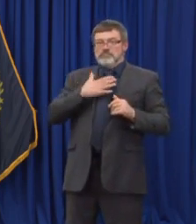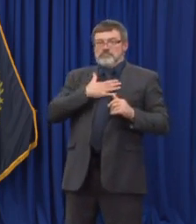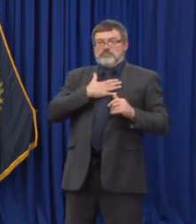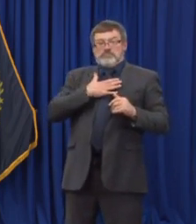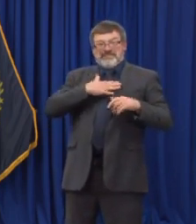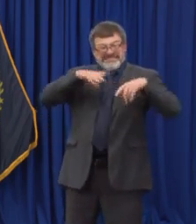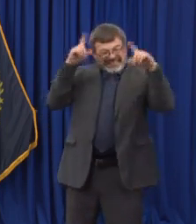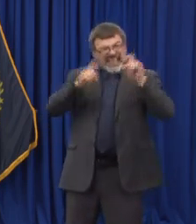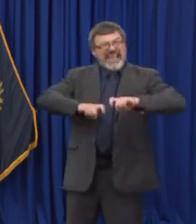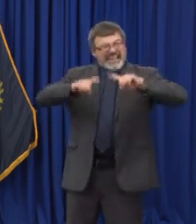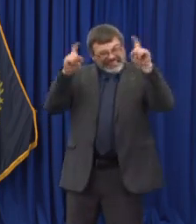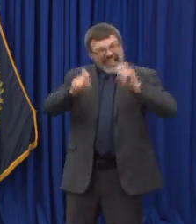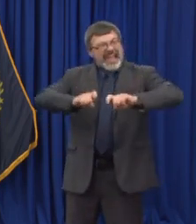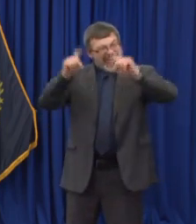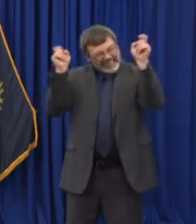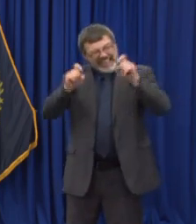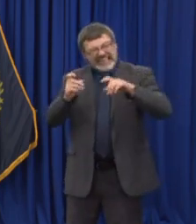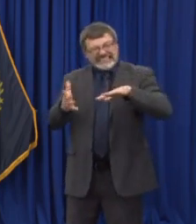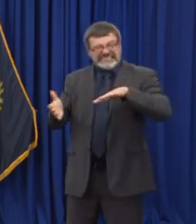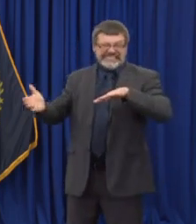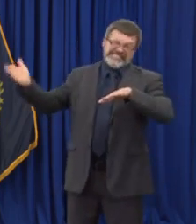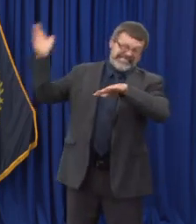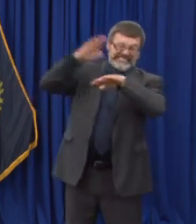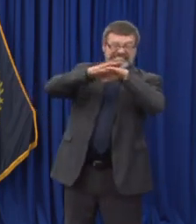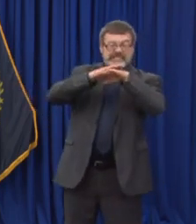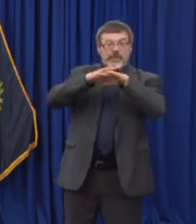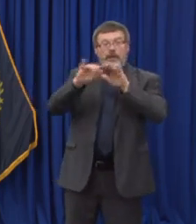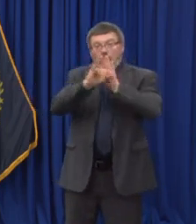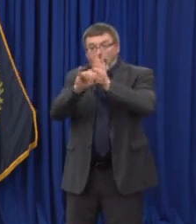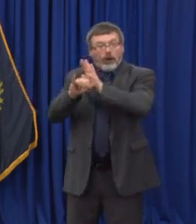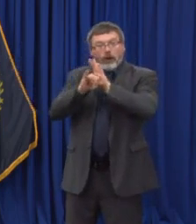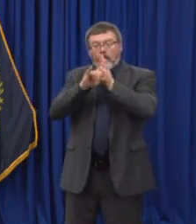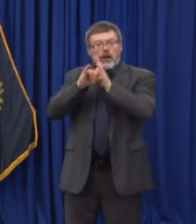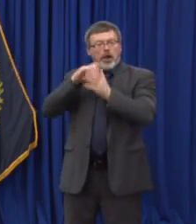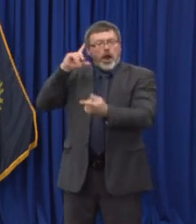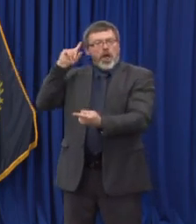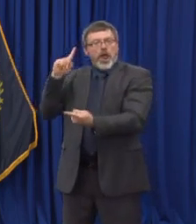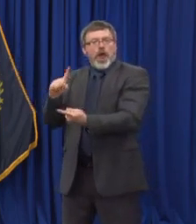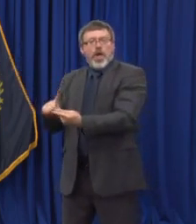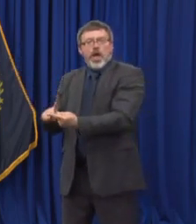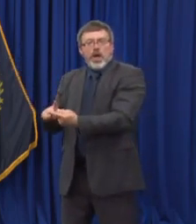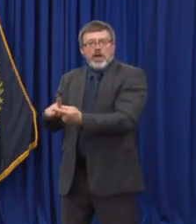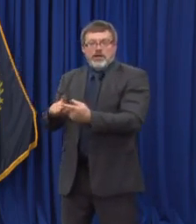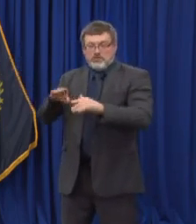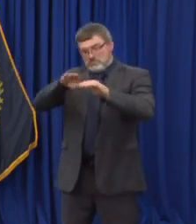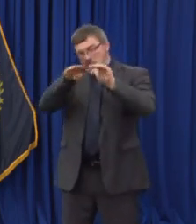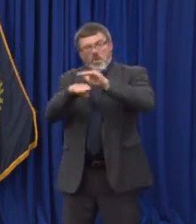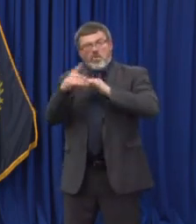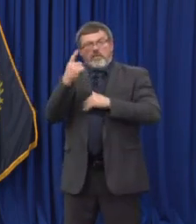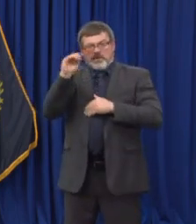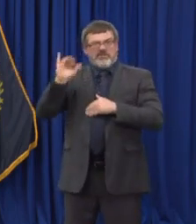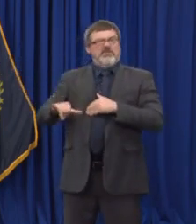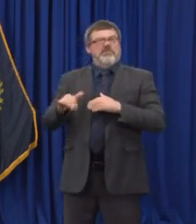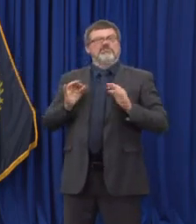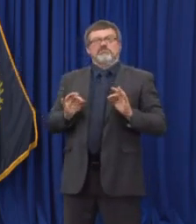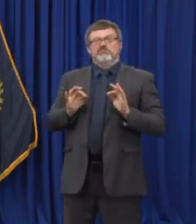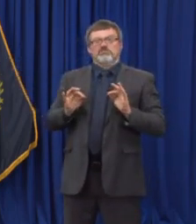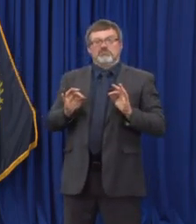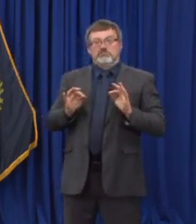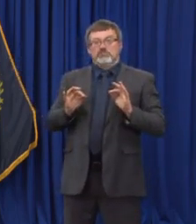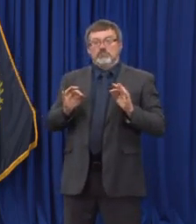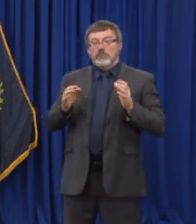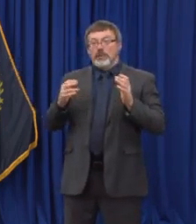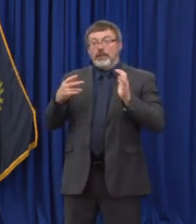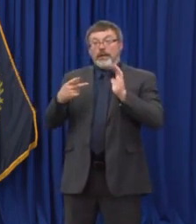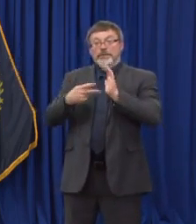percent of our tests are positive. So we're not seeing any outbreaks associated with public settings as you can see from this slide